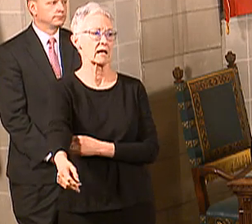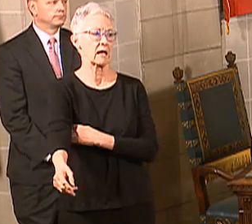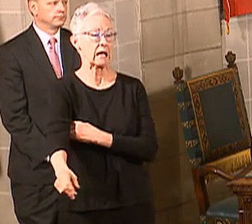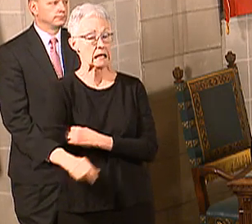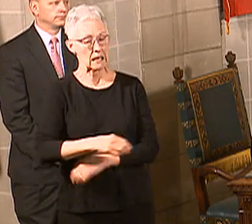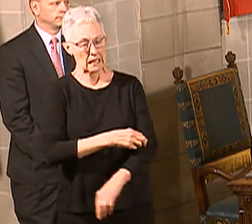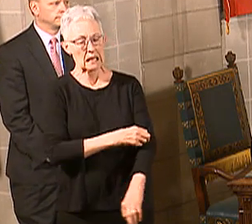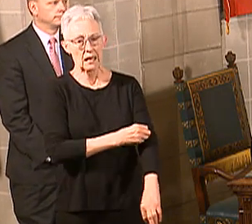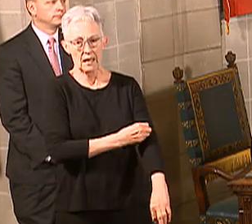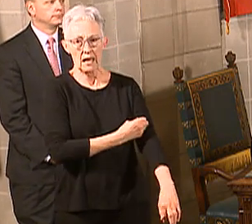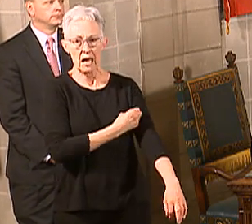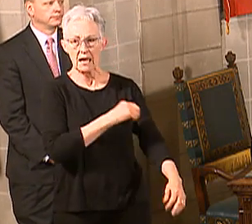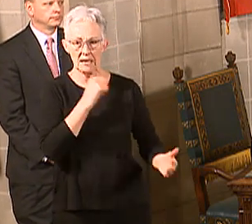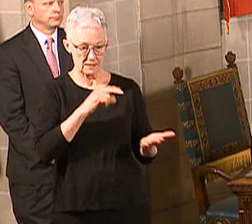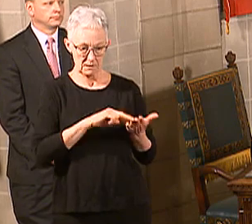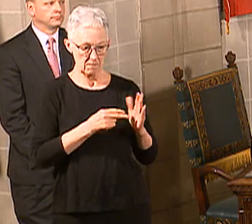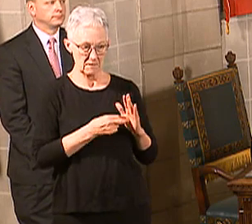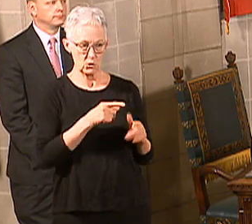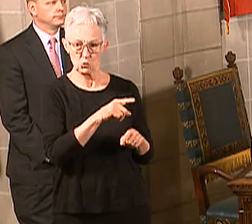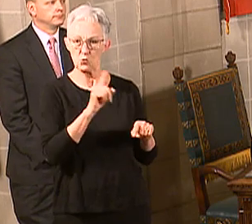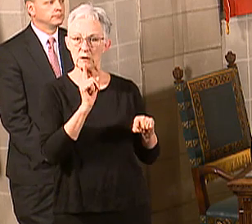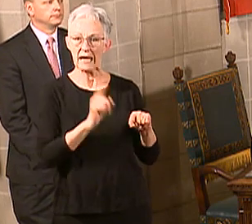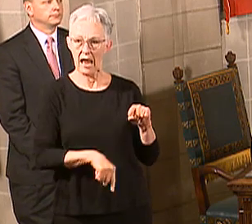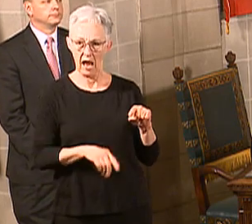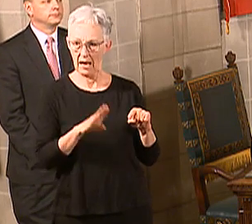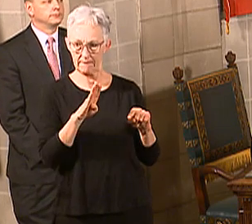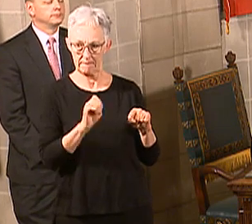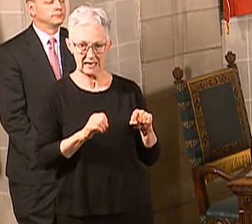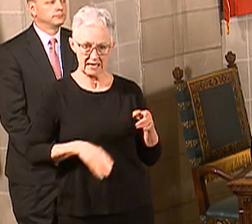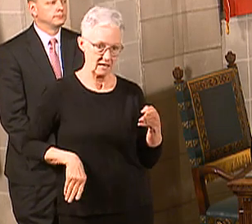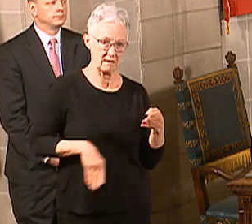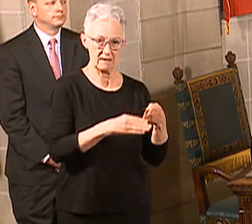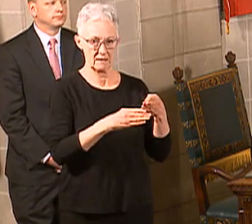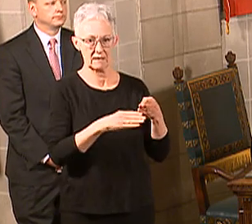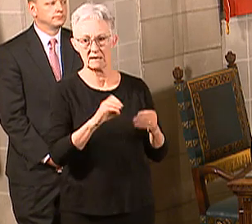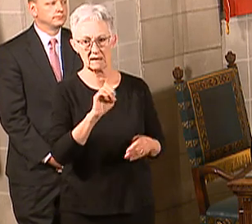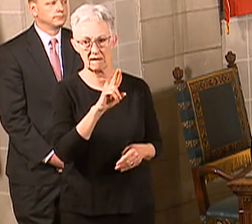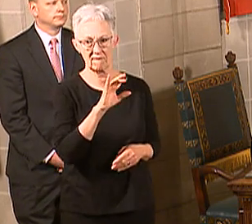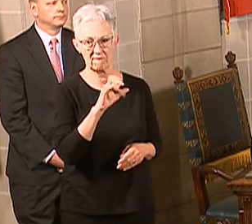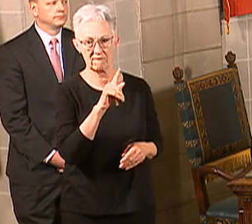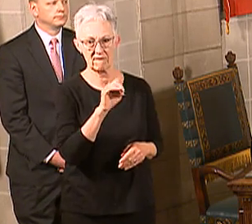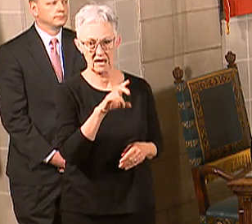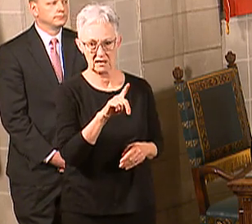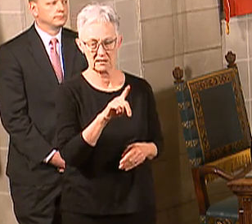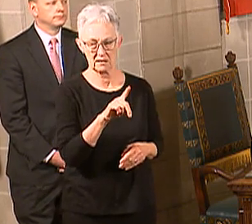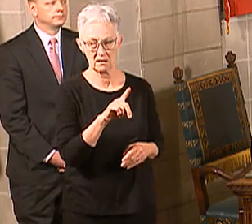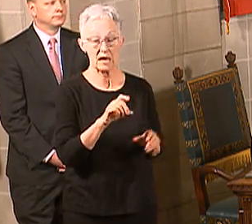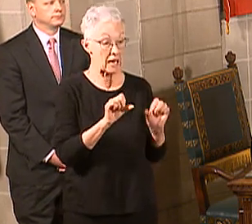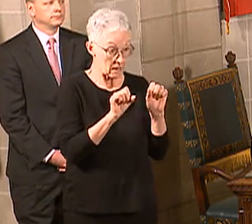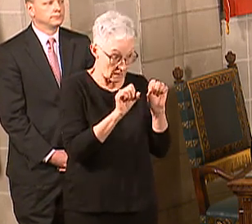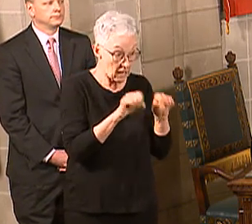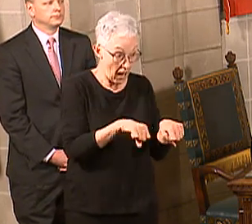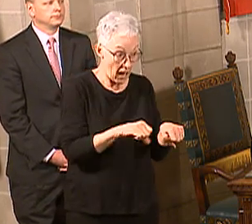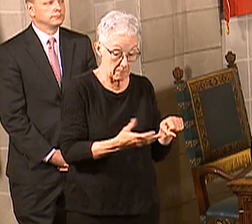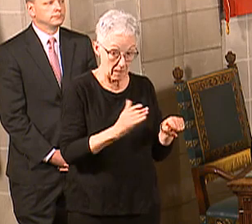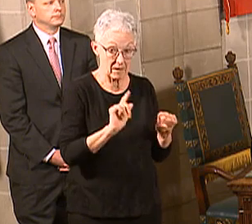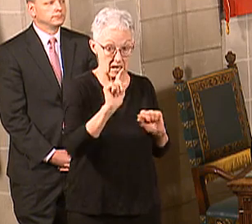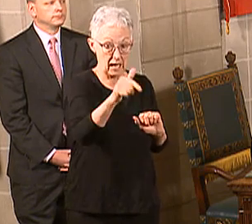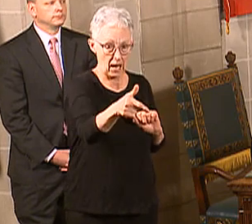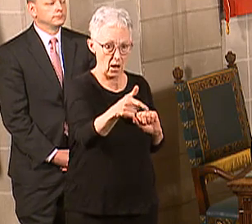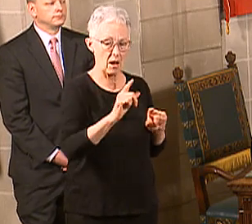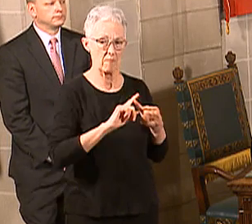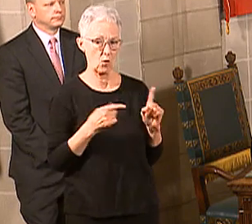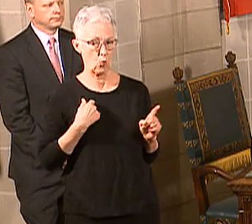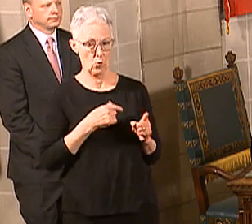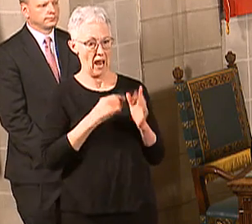down the road. This is a deferment. So we're saying during this emergency, and we are deferring that, the fact that courts don't have to act